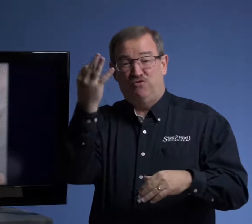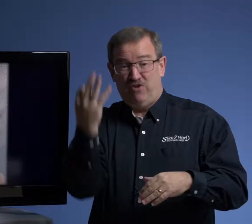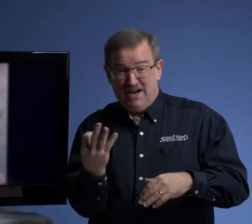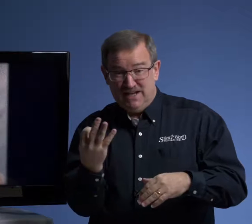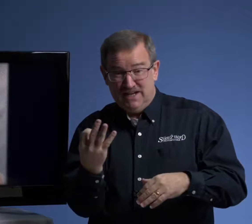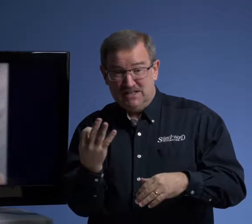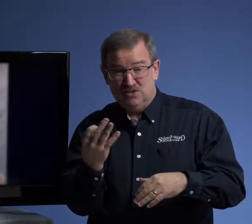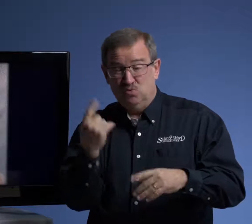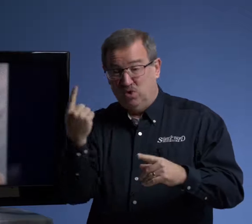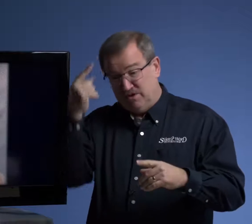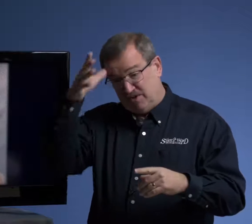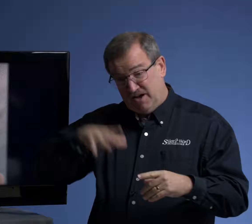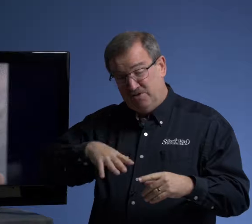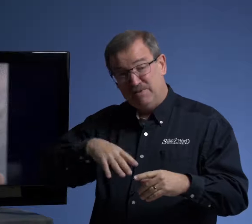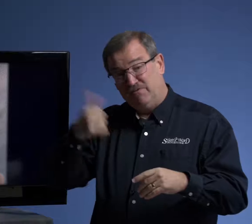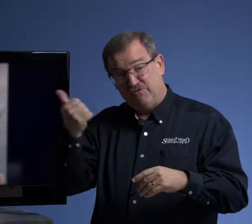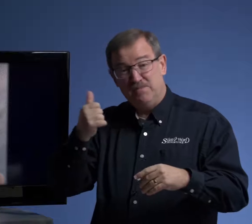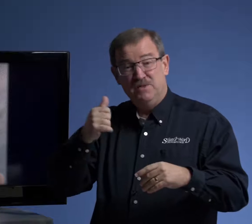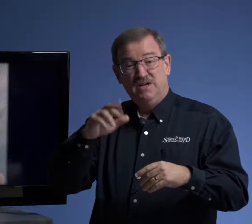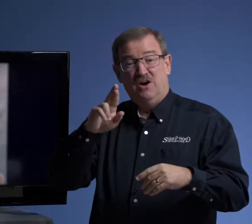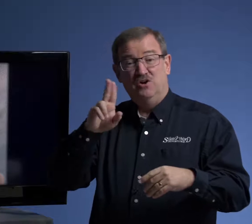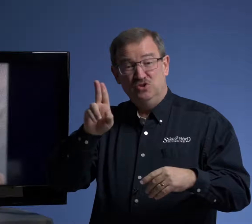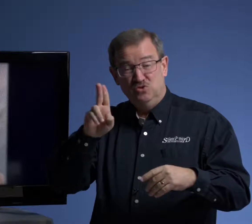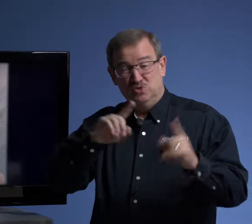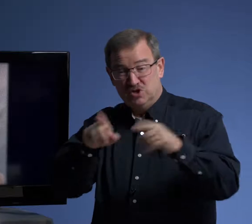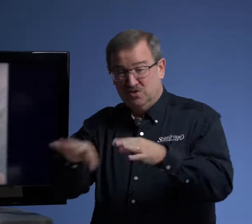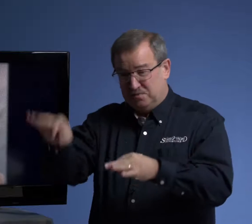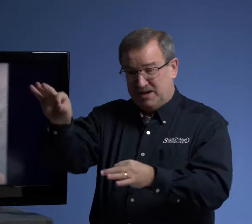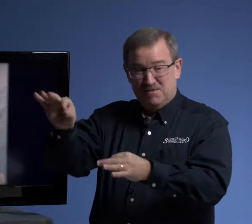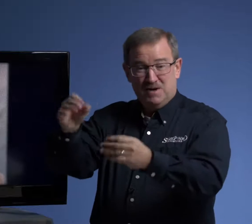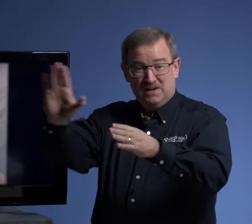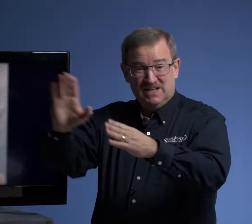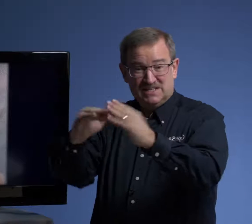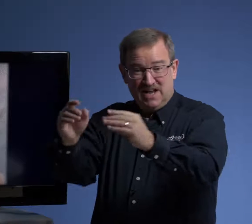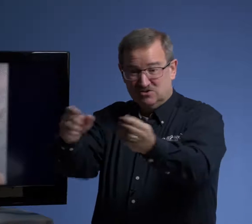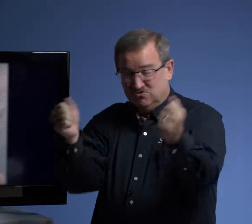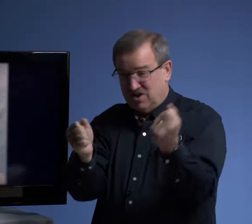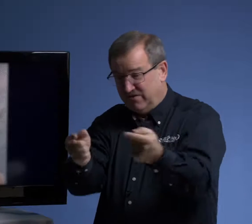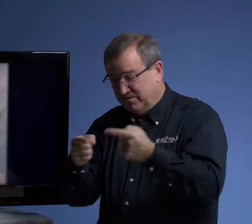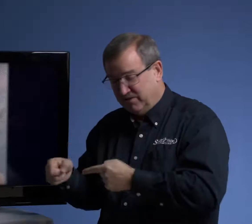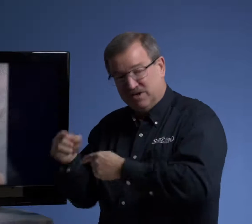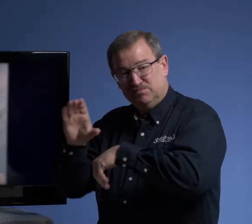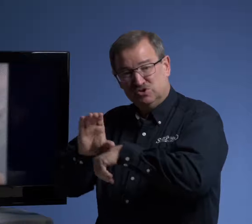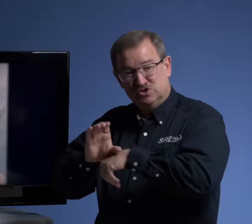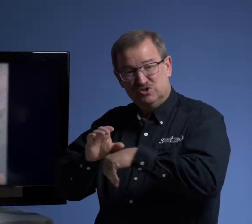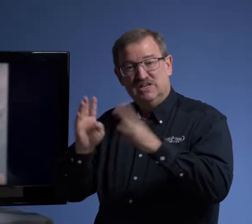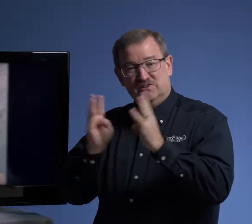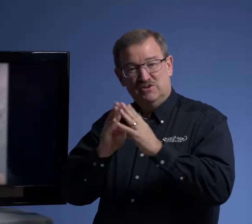Friday nights, one of the other men from RU would go and pick him up at his house and drive him, they would come to church, go